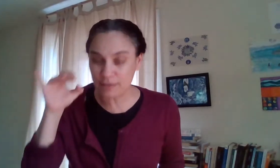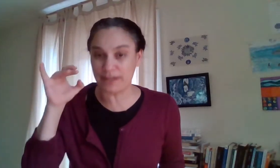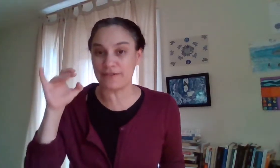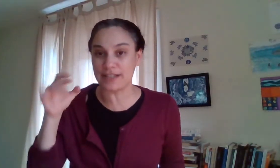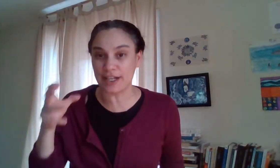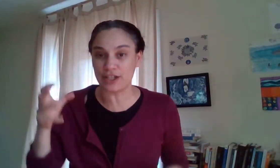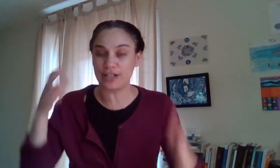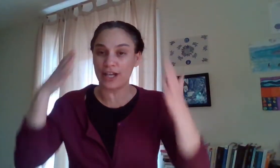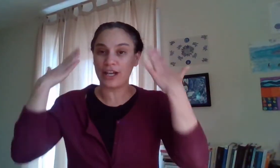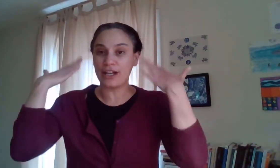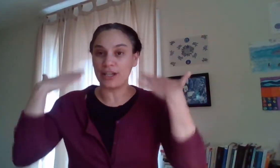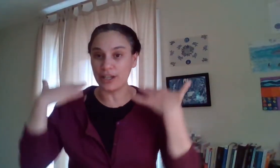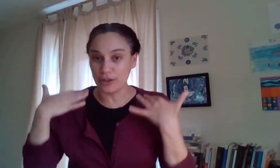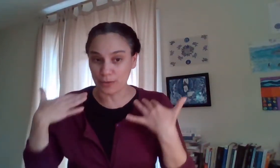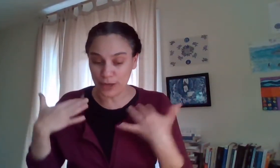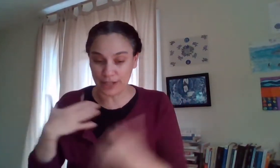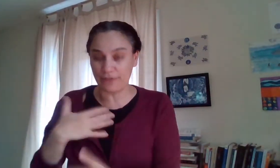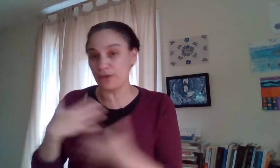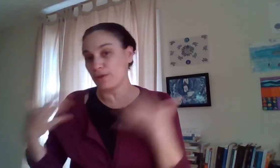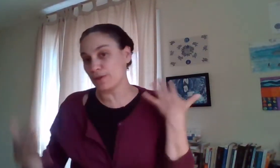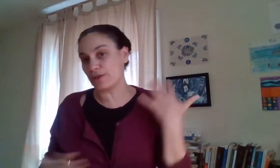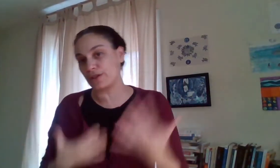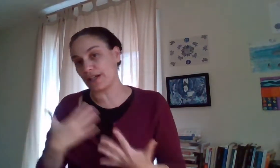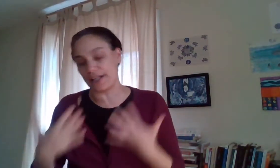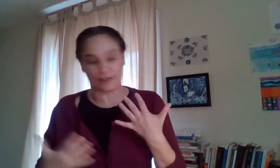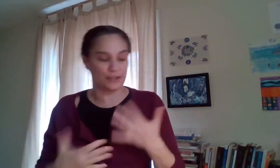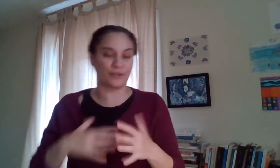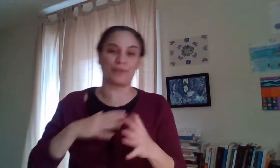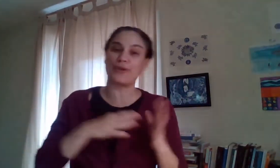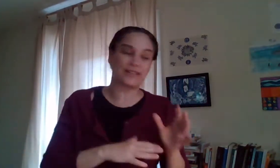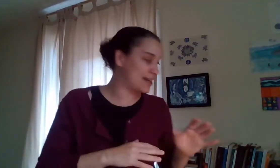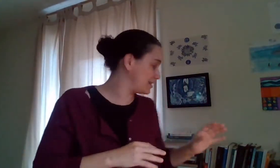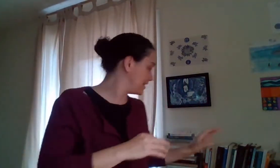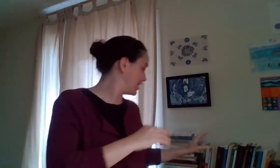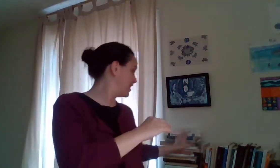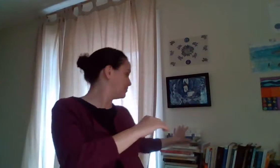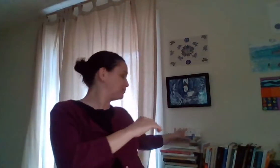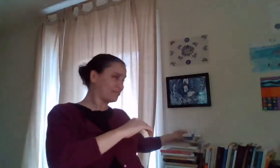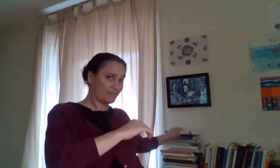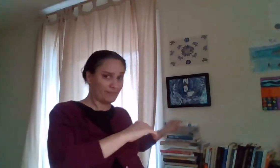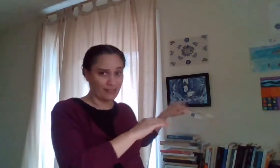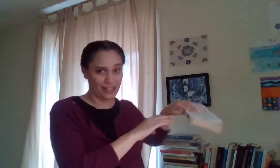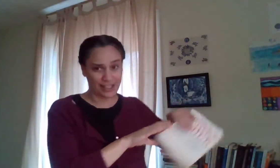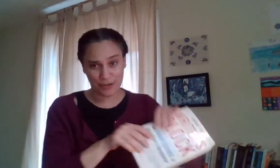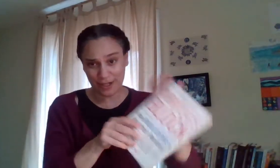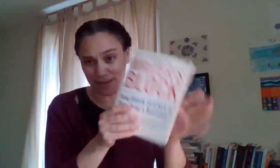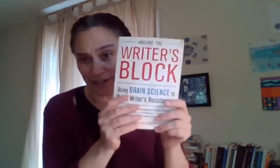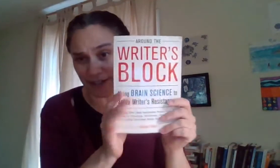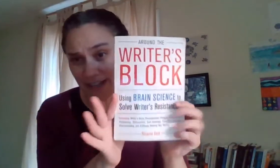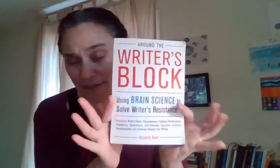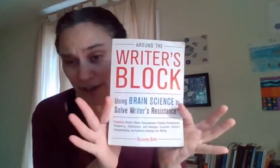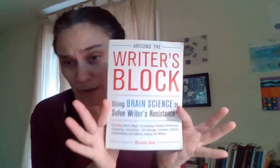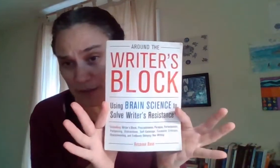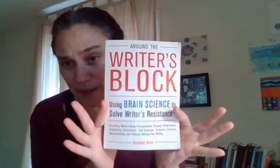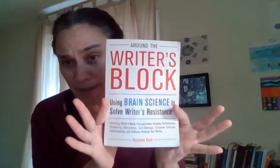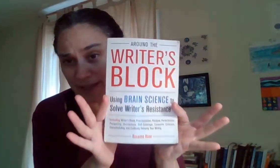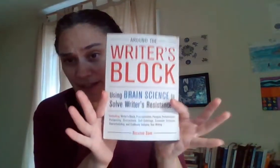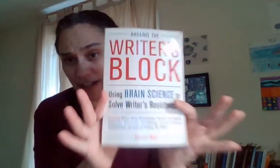manifestation in your brain if you look at you know the brain science and again can't recommend her enough i always recommend uh